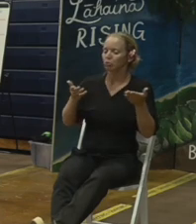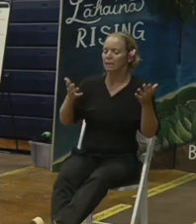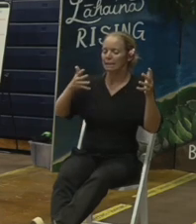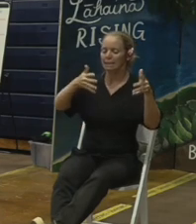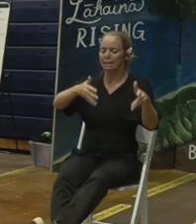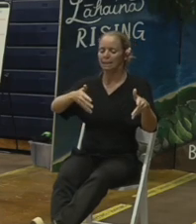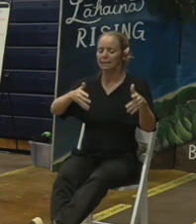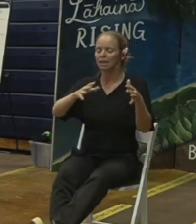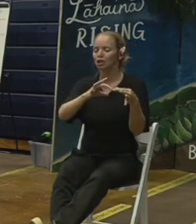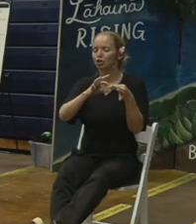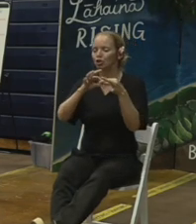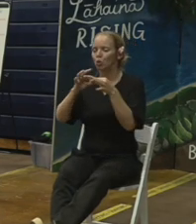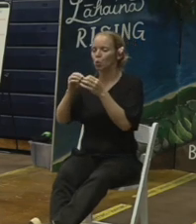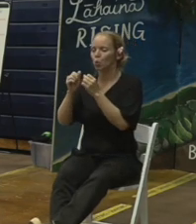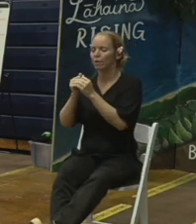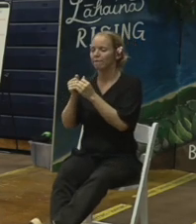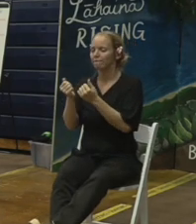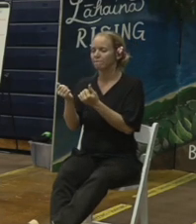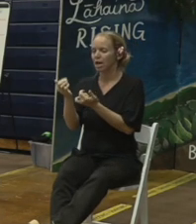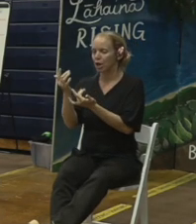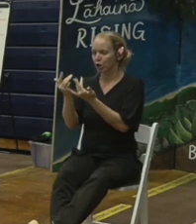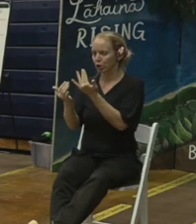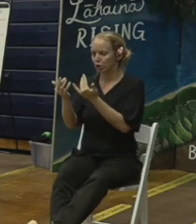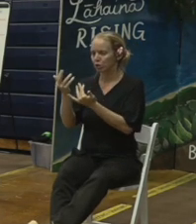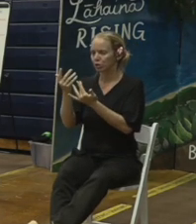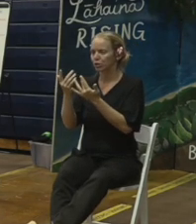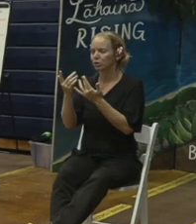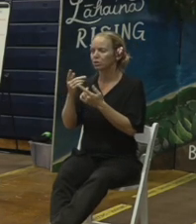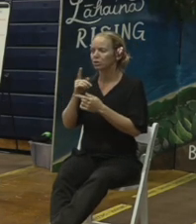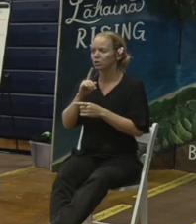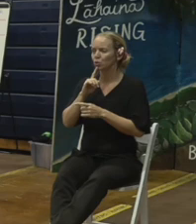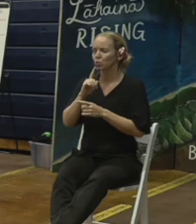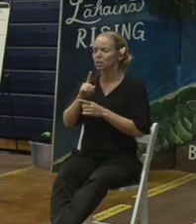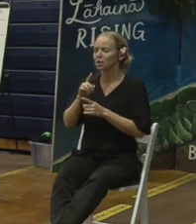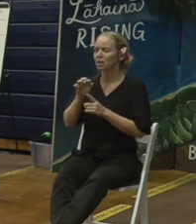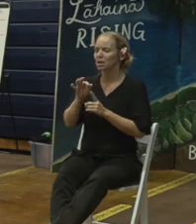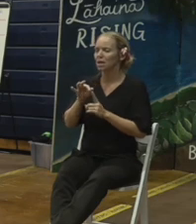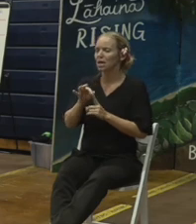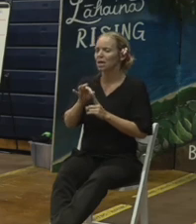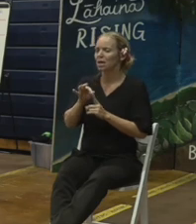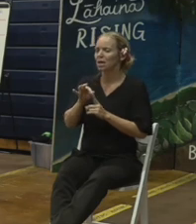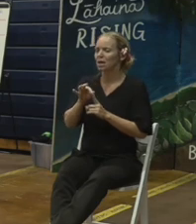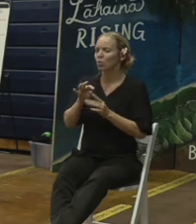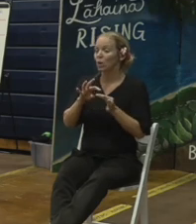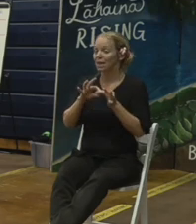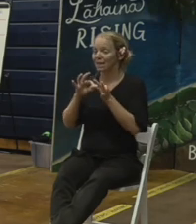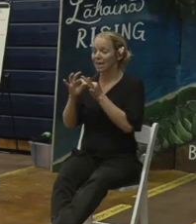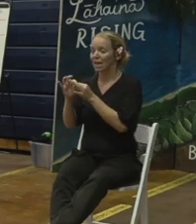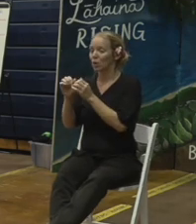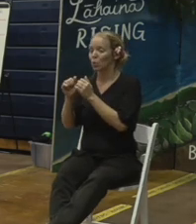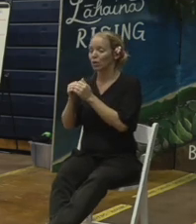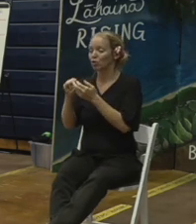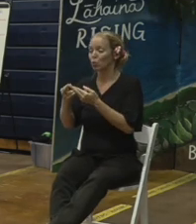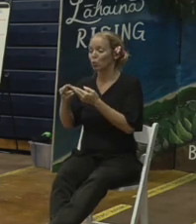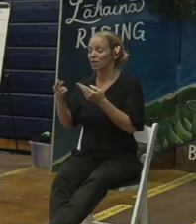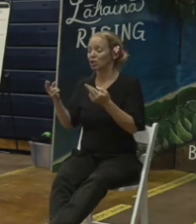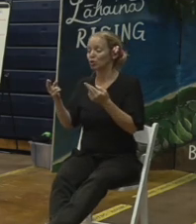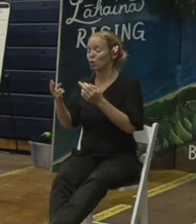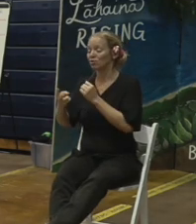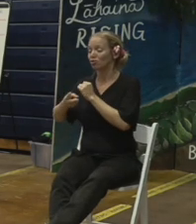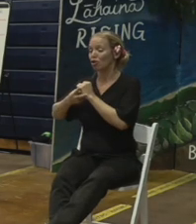exempt from resource conservation and recovery act we have